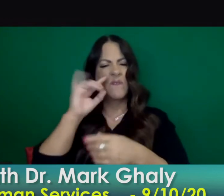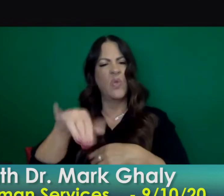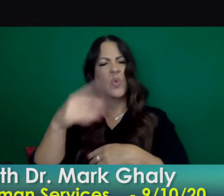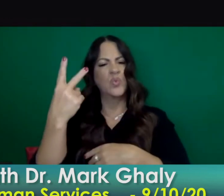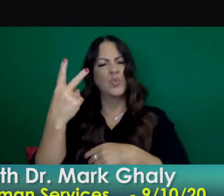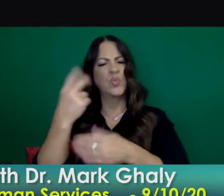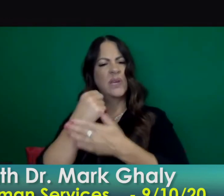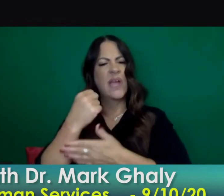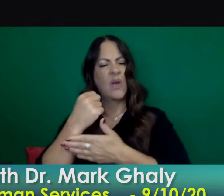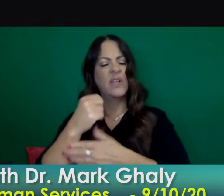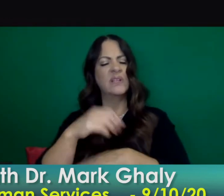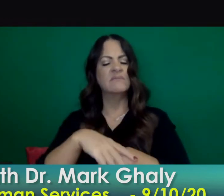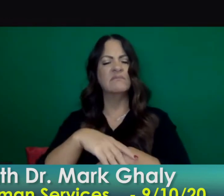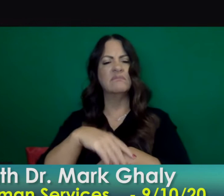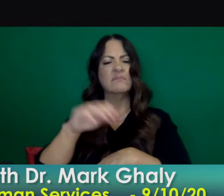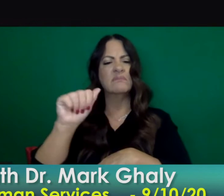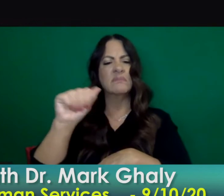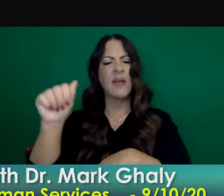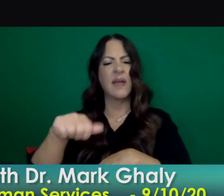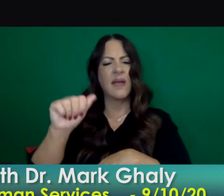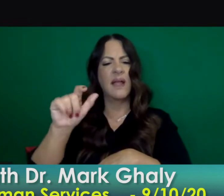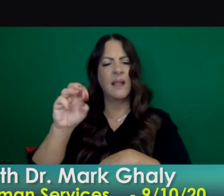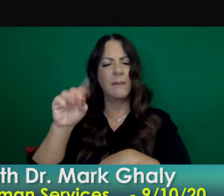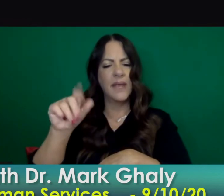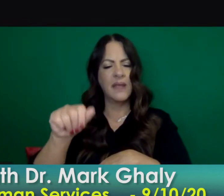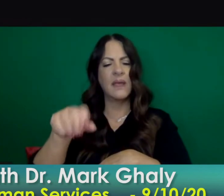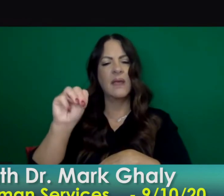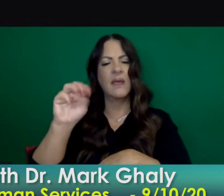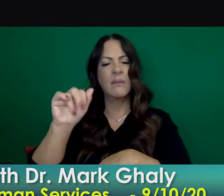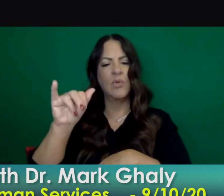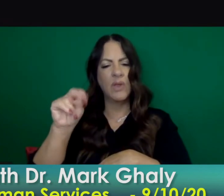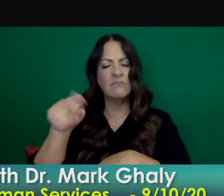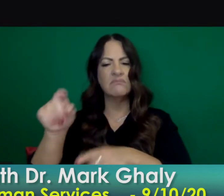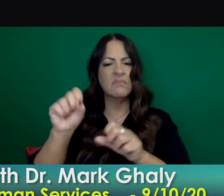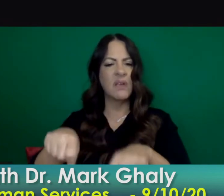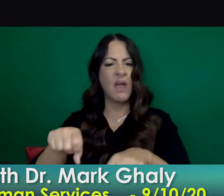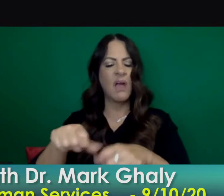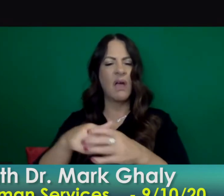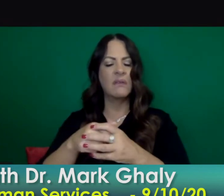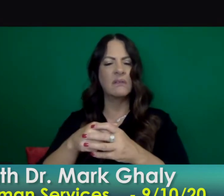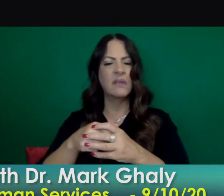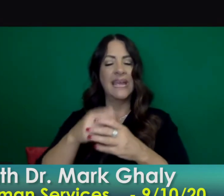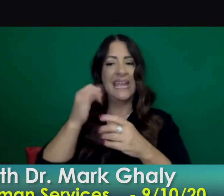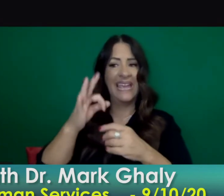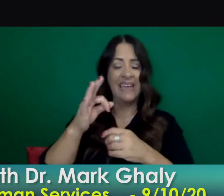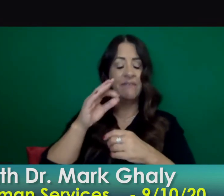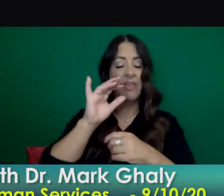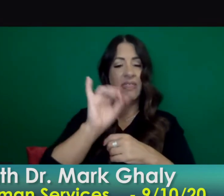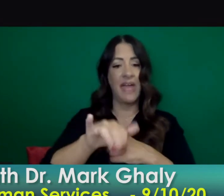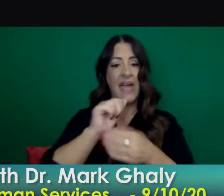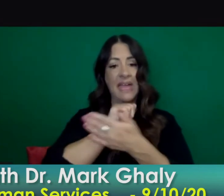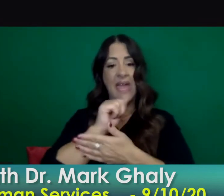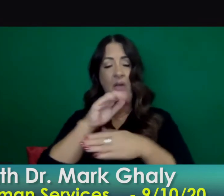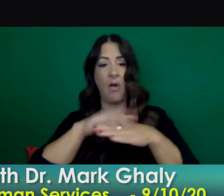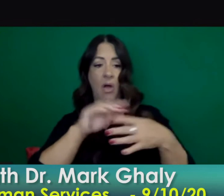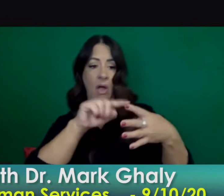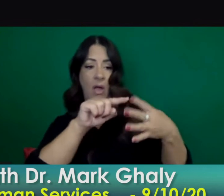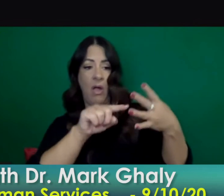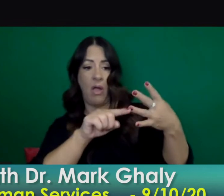county san francisco in the bay area what is the likelihood that school districts will allow schools to reopen